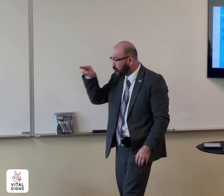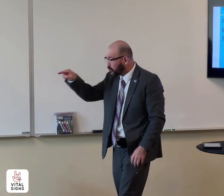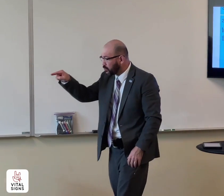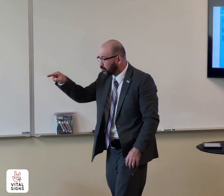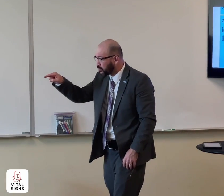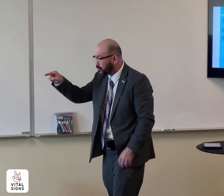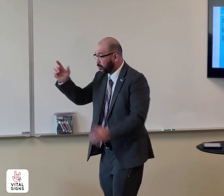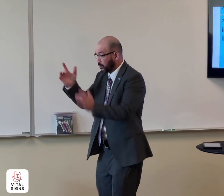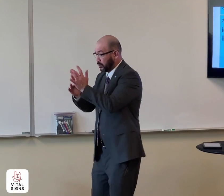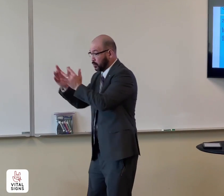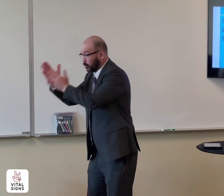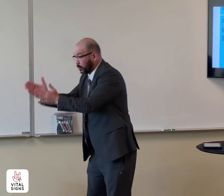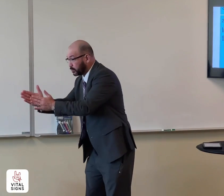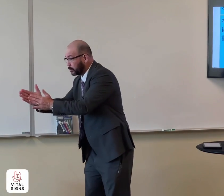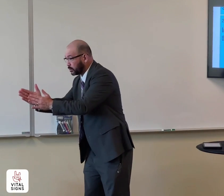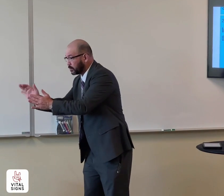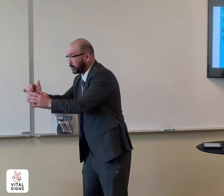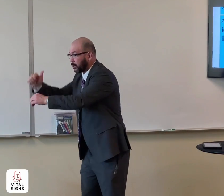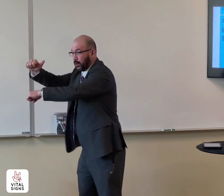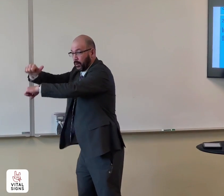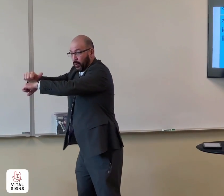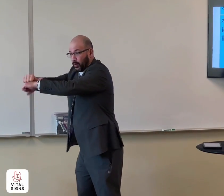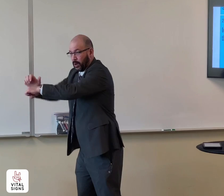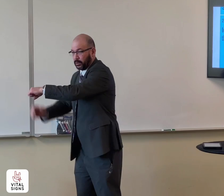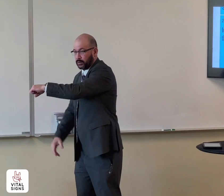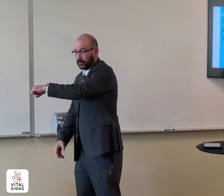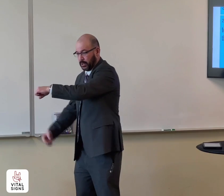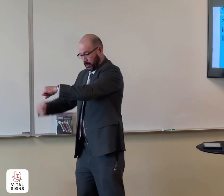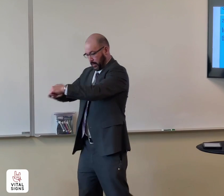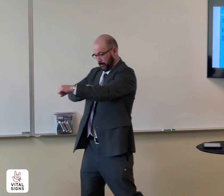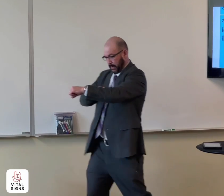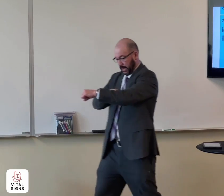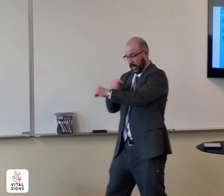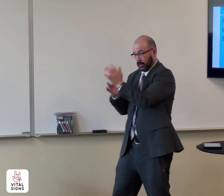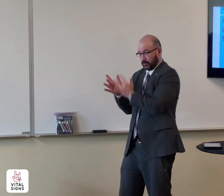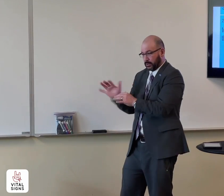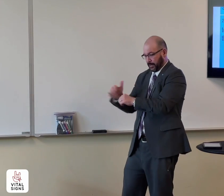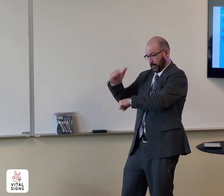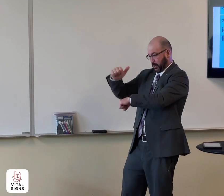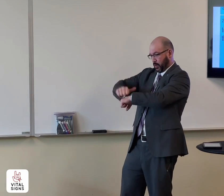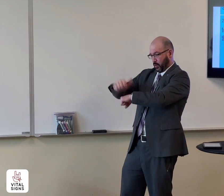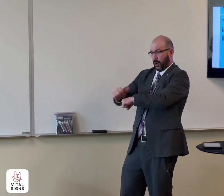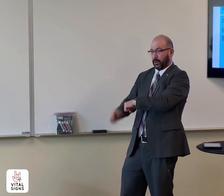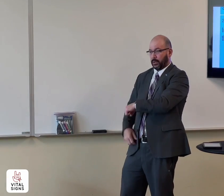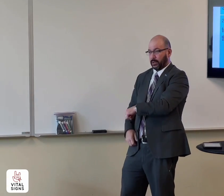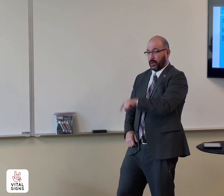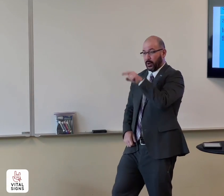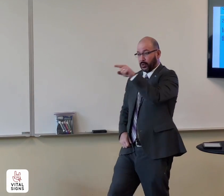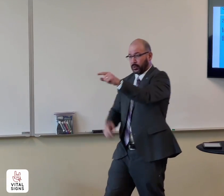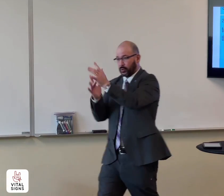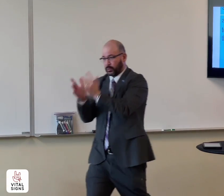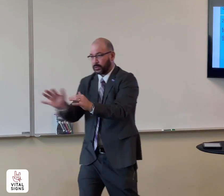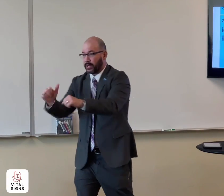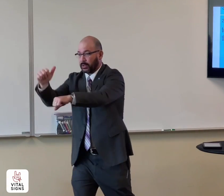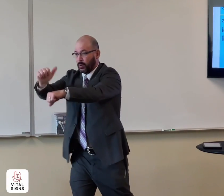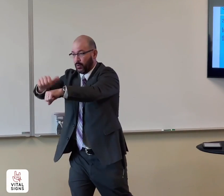you as a Christian are a little stone me as a I'm another stone you